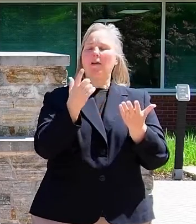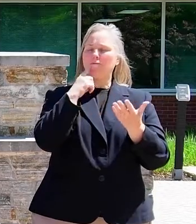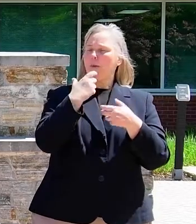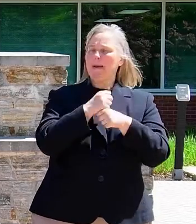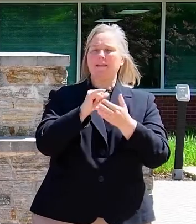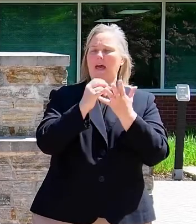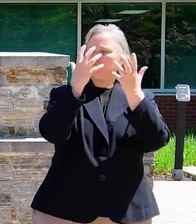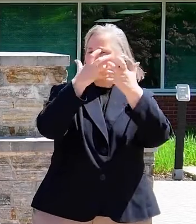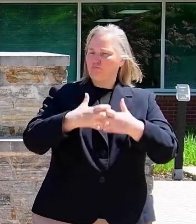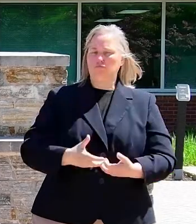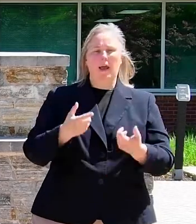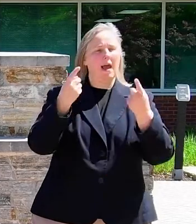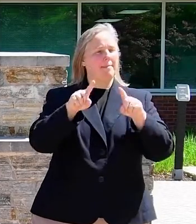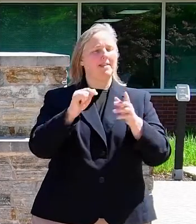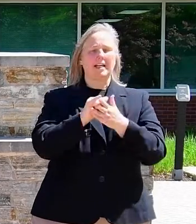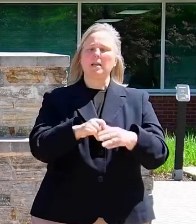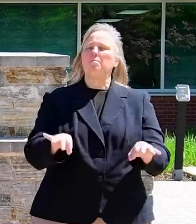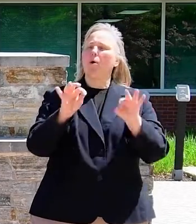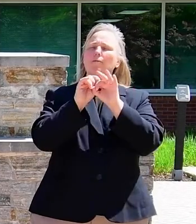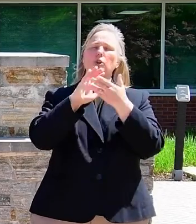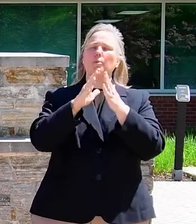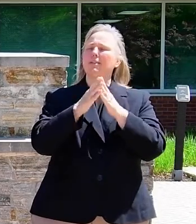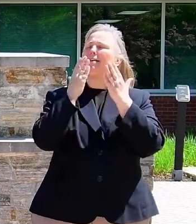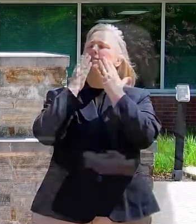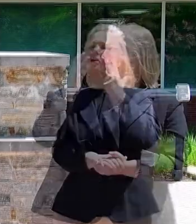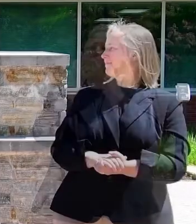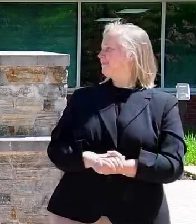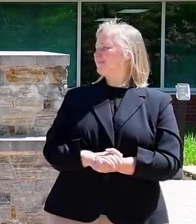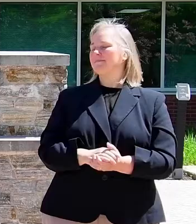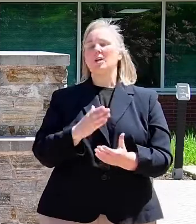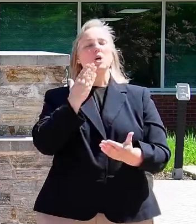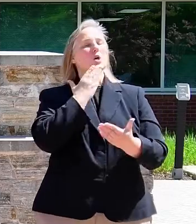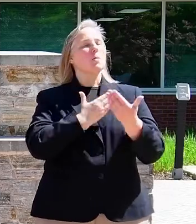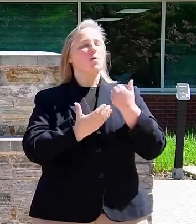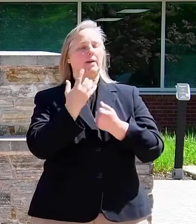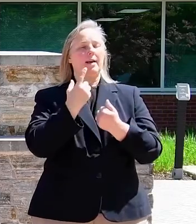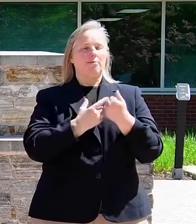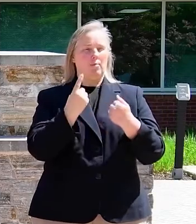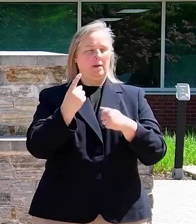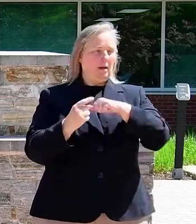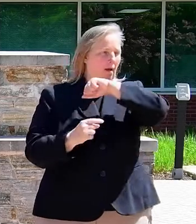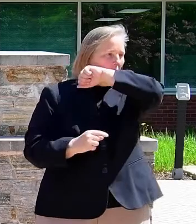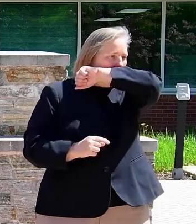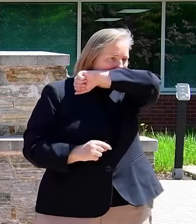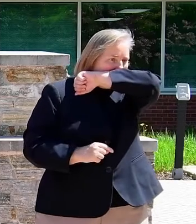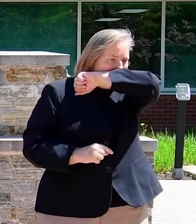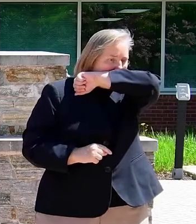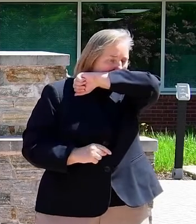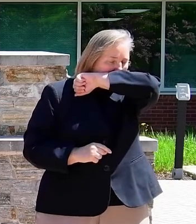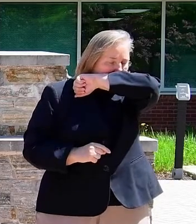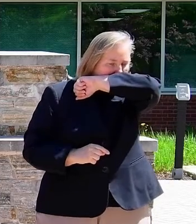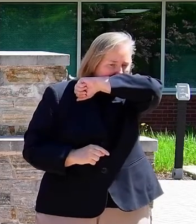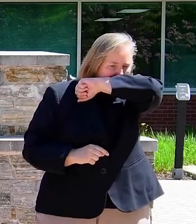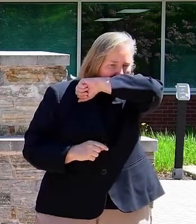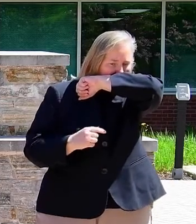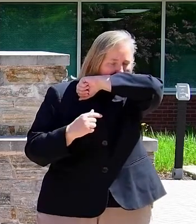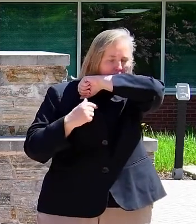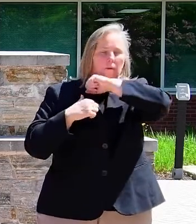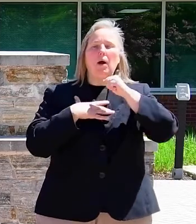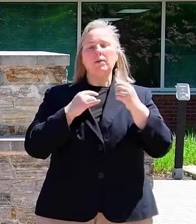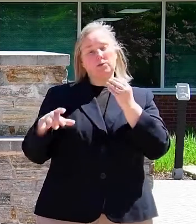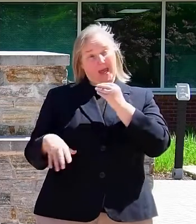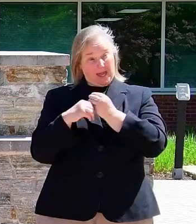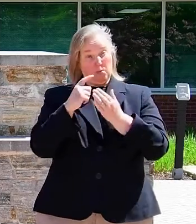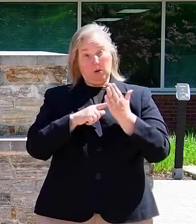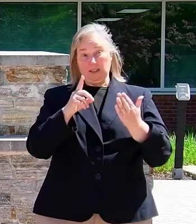This is incredibly important for our communities. Thank you so much. Good morning, everyone. I would just like to add to what Dr. Lamb